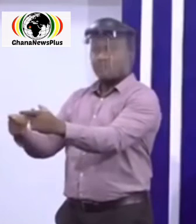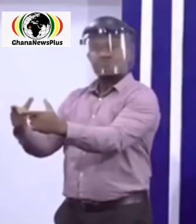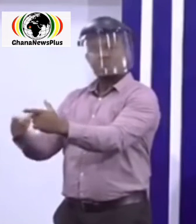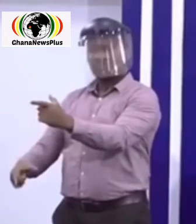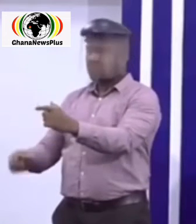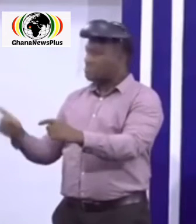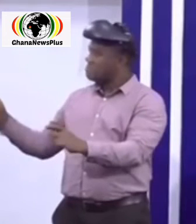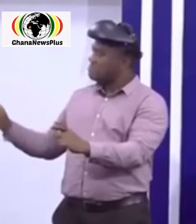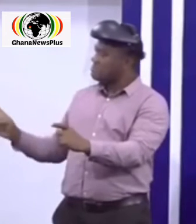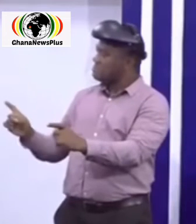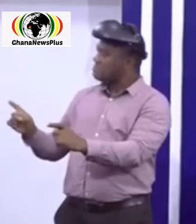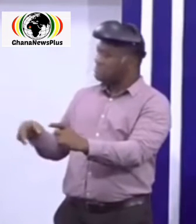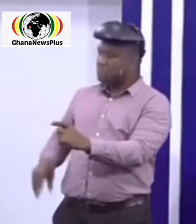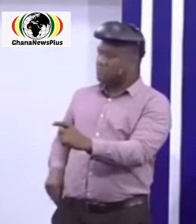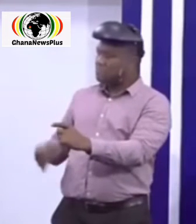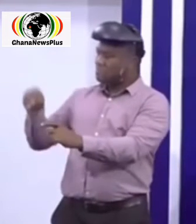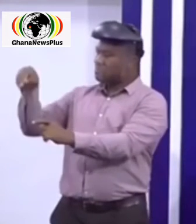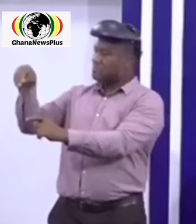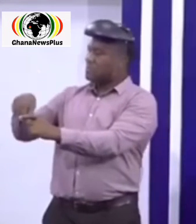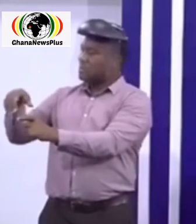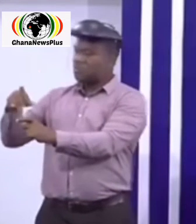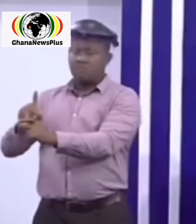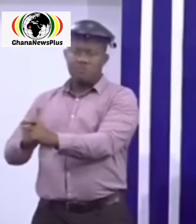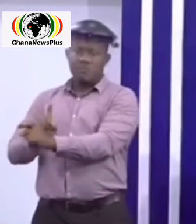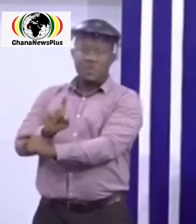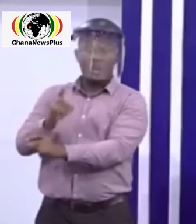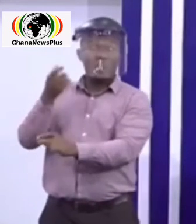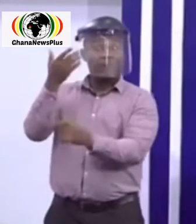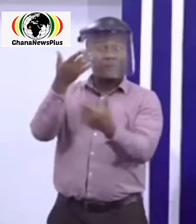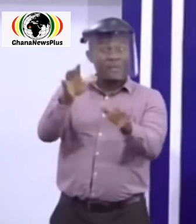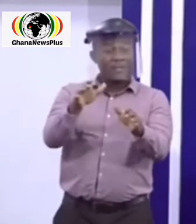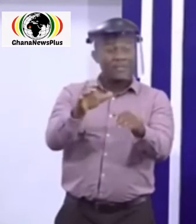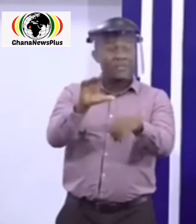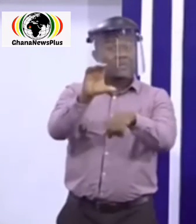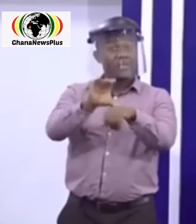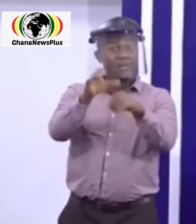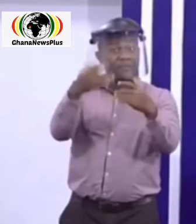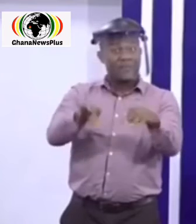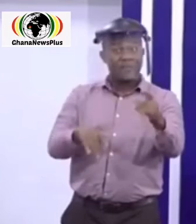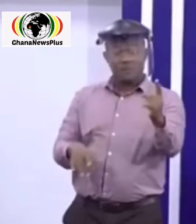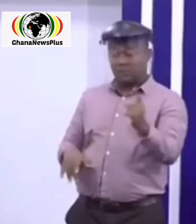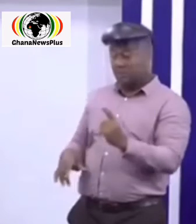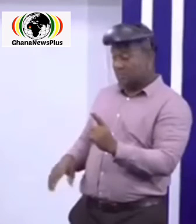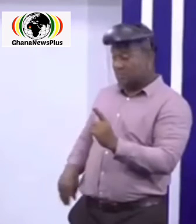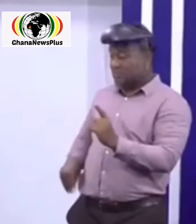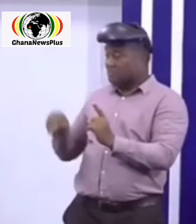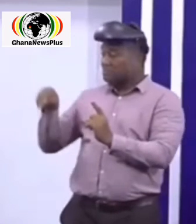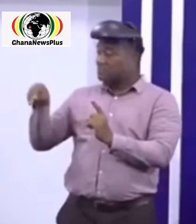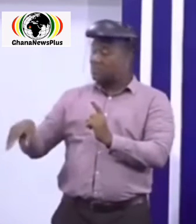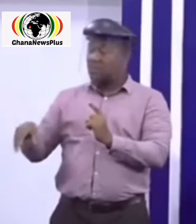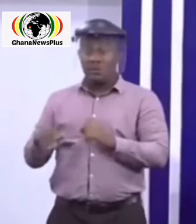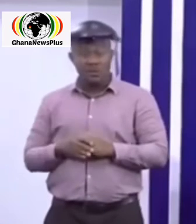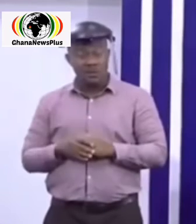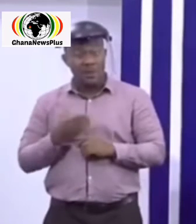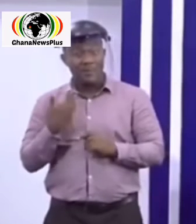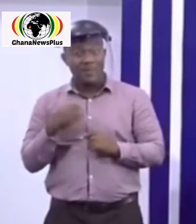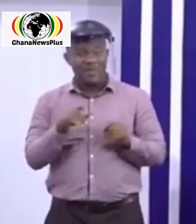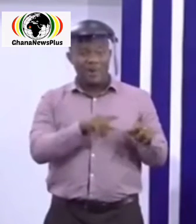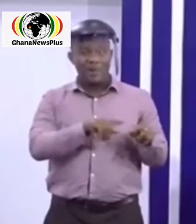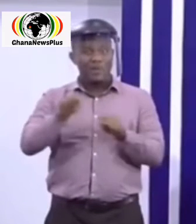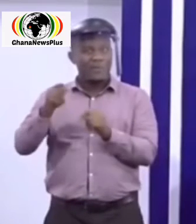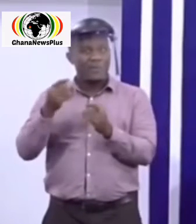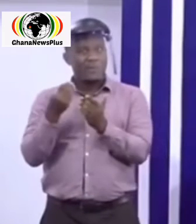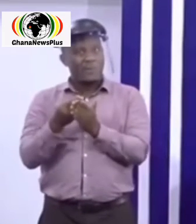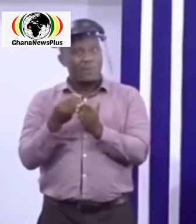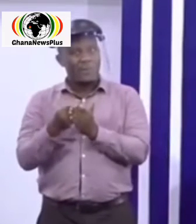when entering or on their way out of church premises encourage cash transfers via